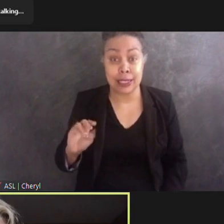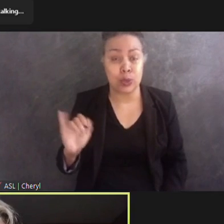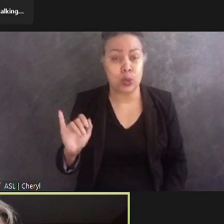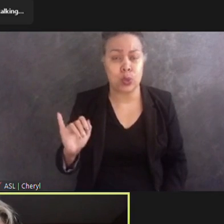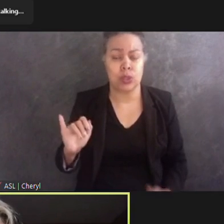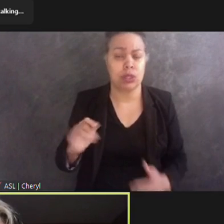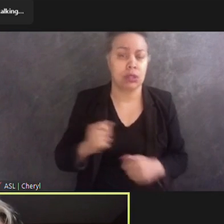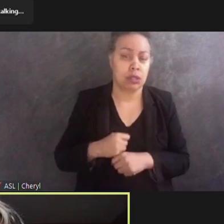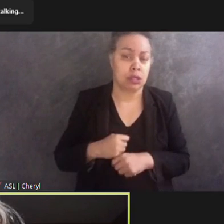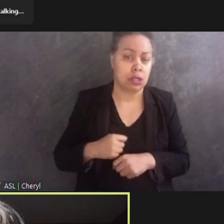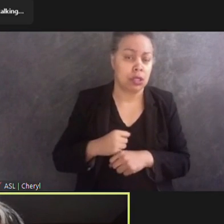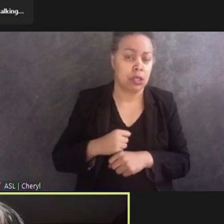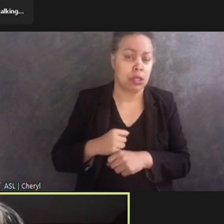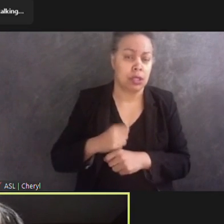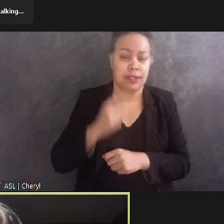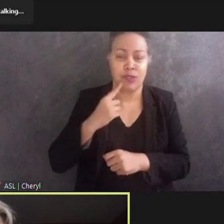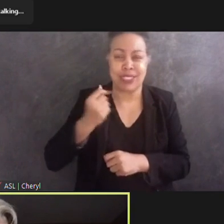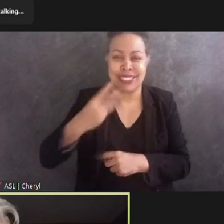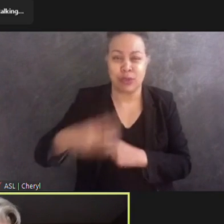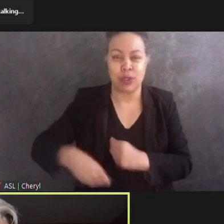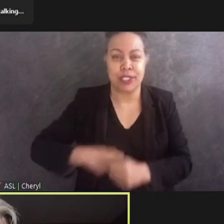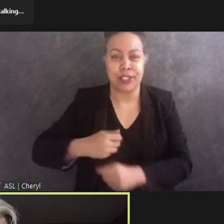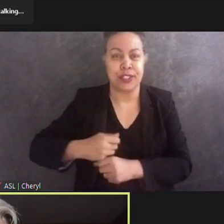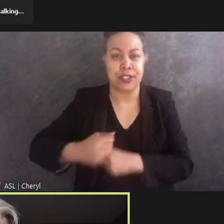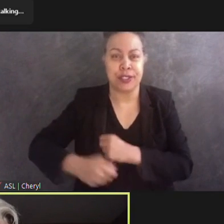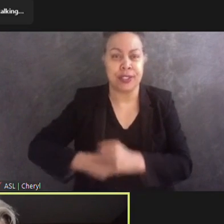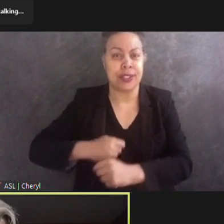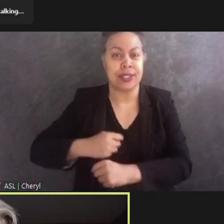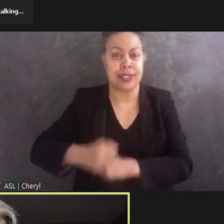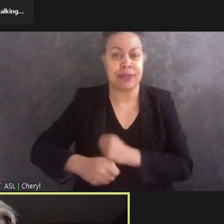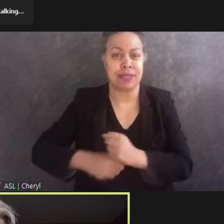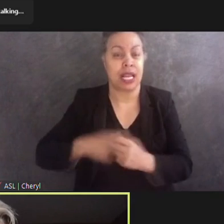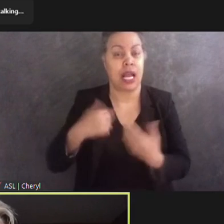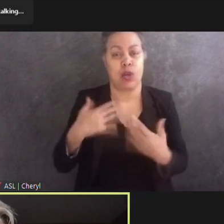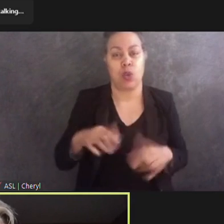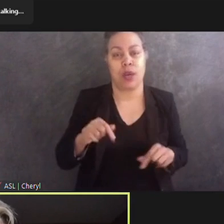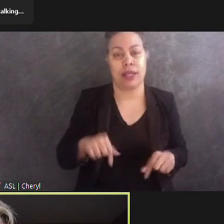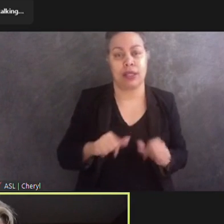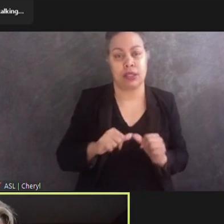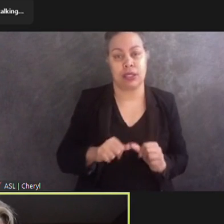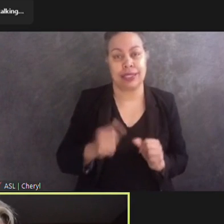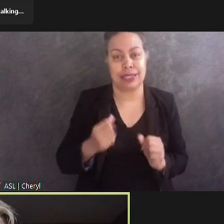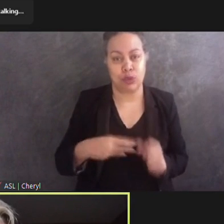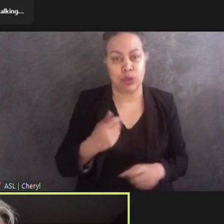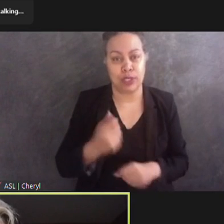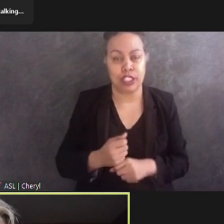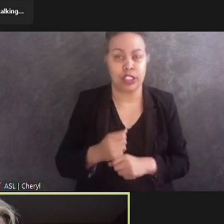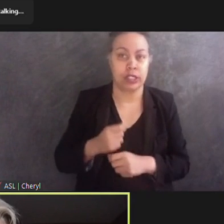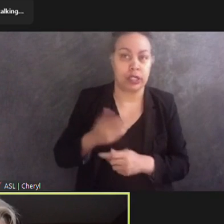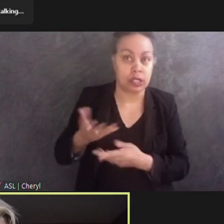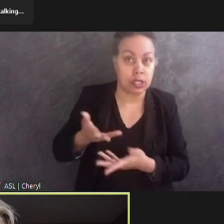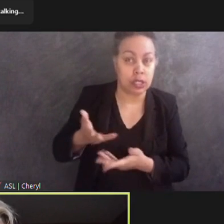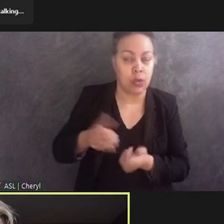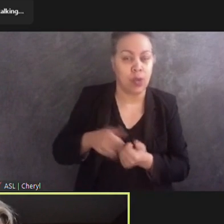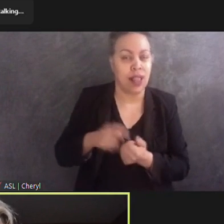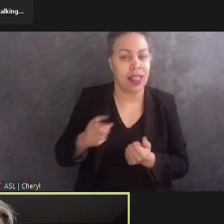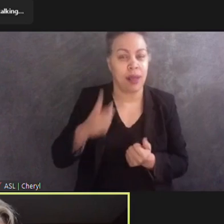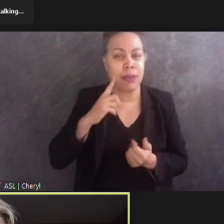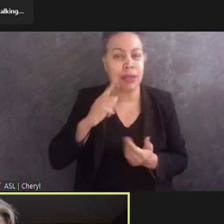years. I don't want us to have to take several years to talk about this with them because it's clear what